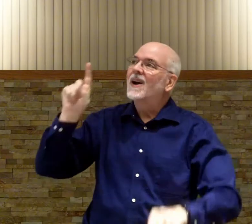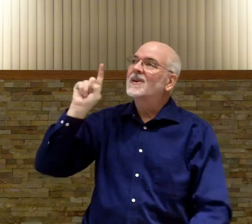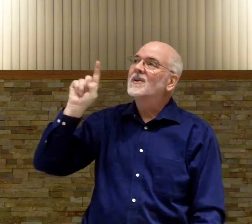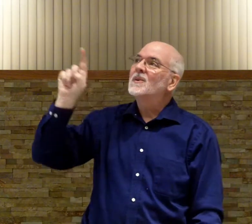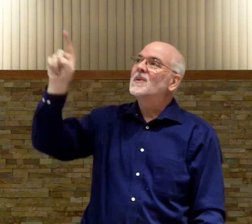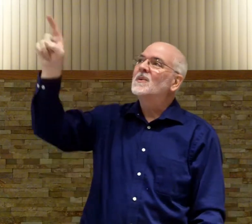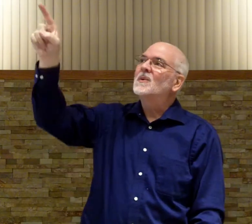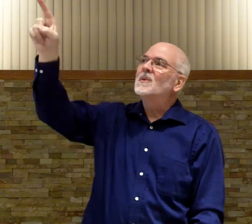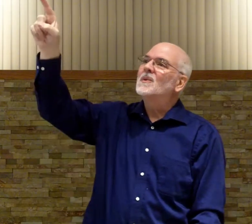you you